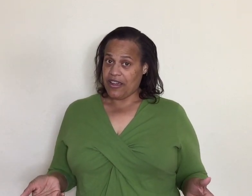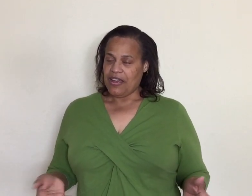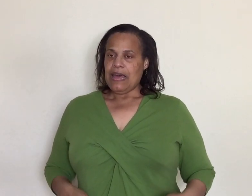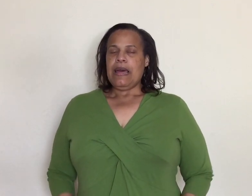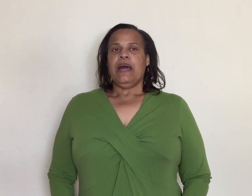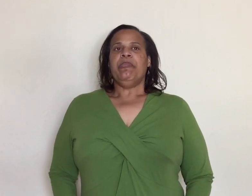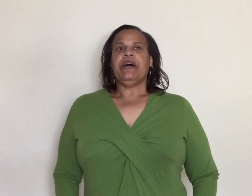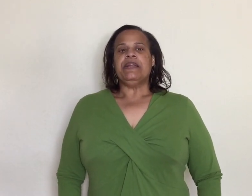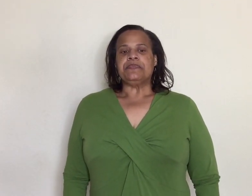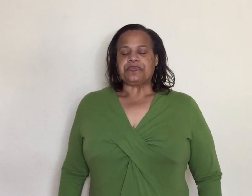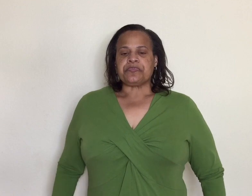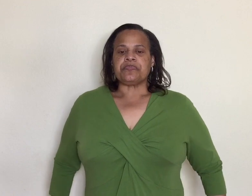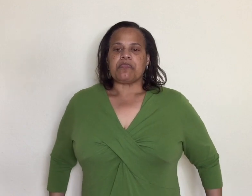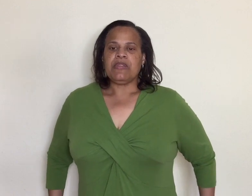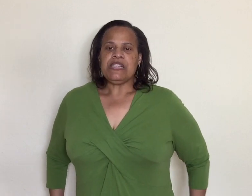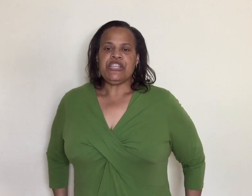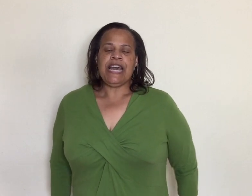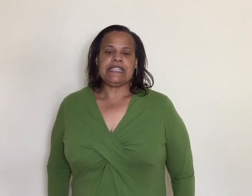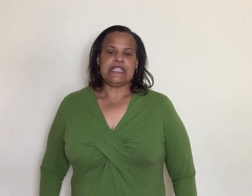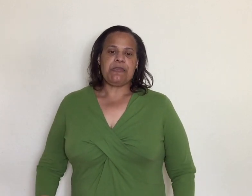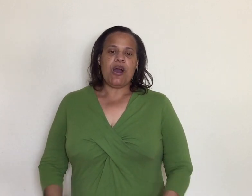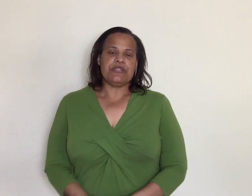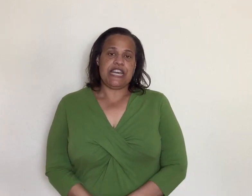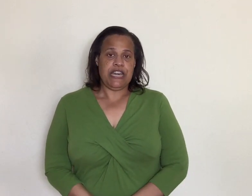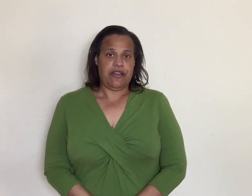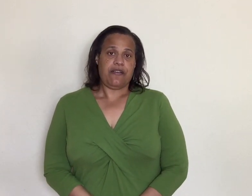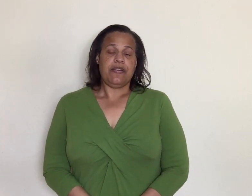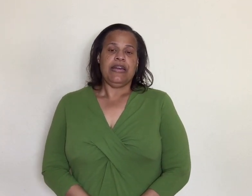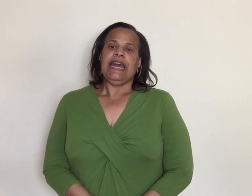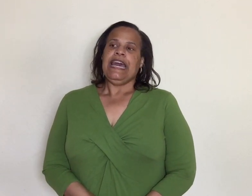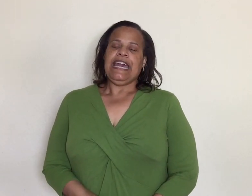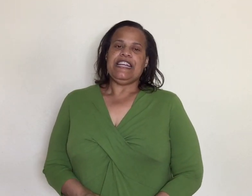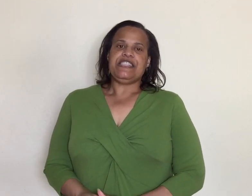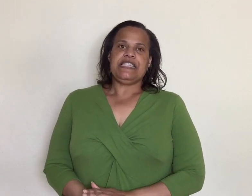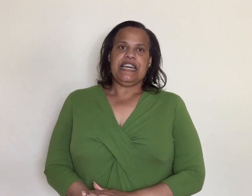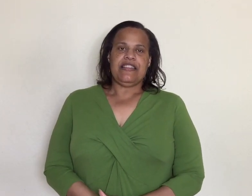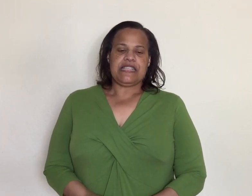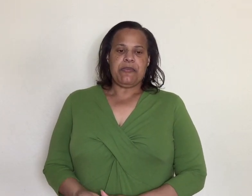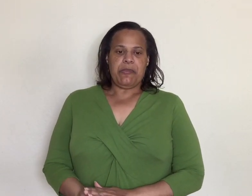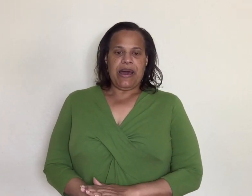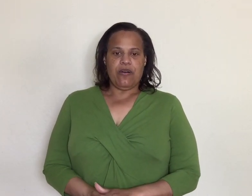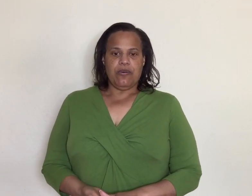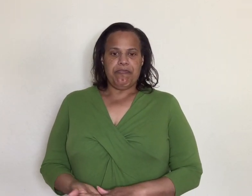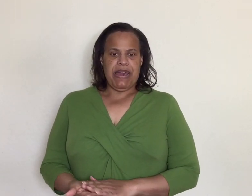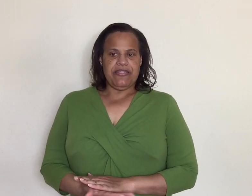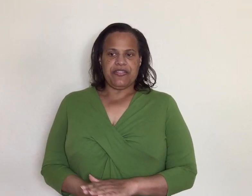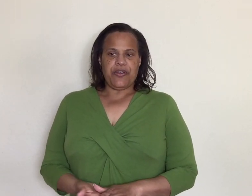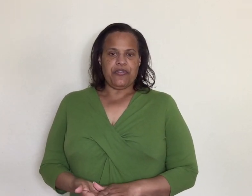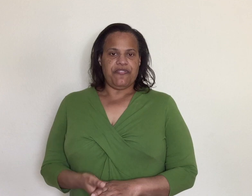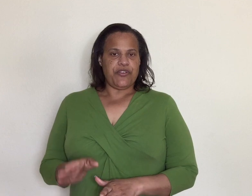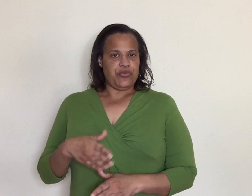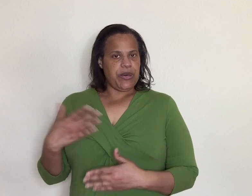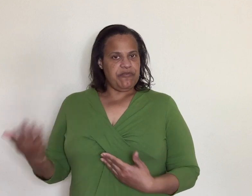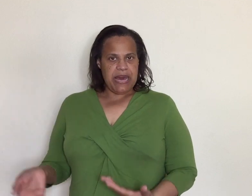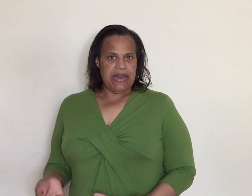but she has a small day care and she said something about may the third the first week of may